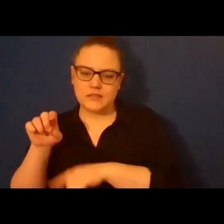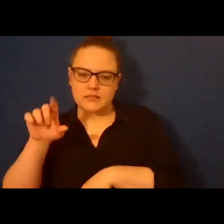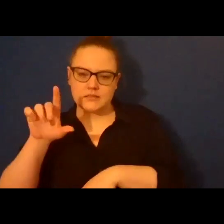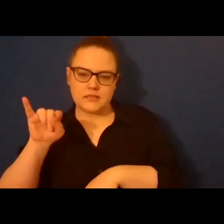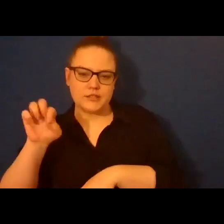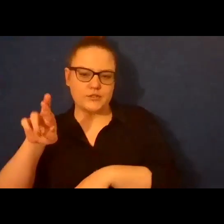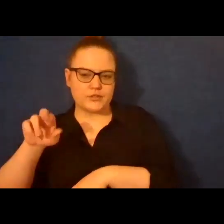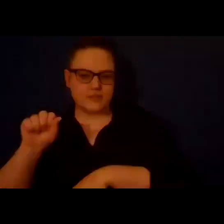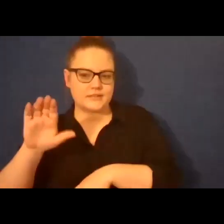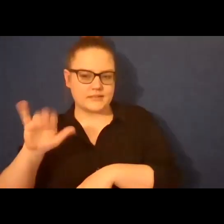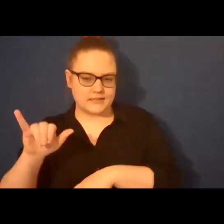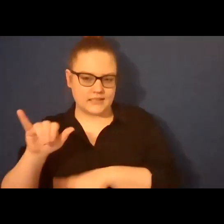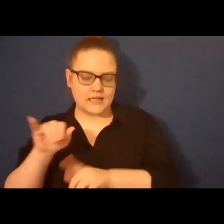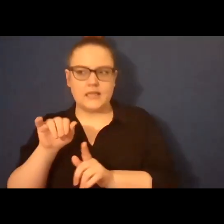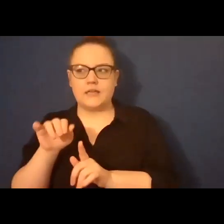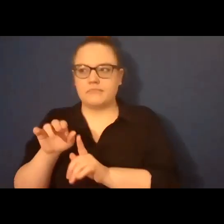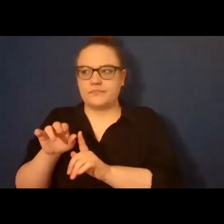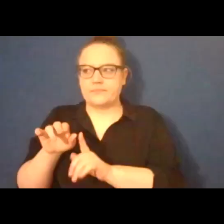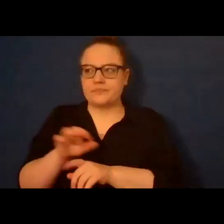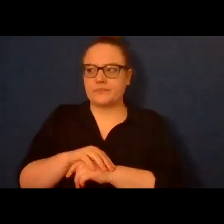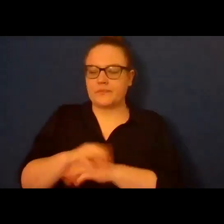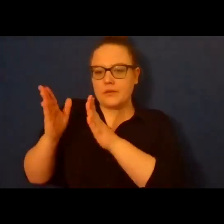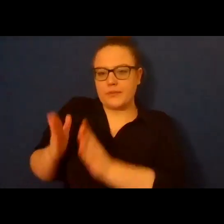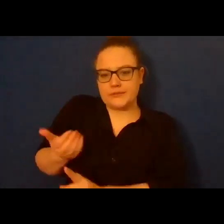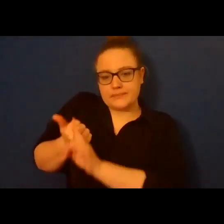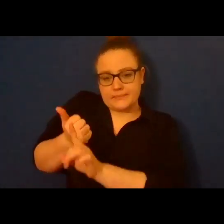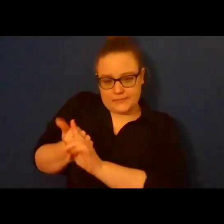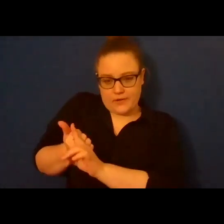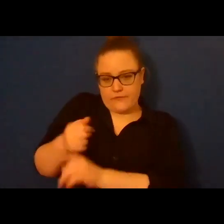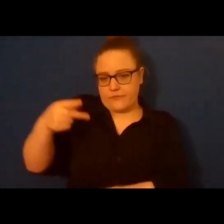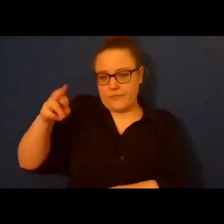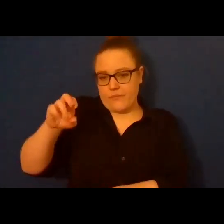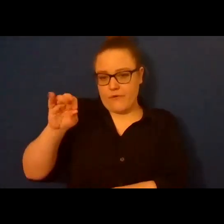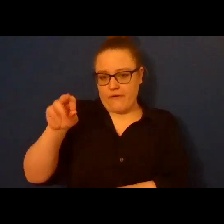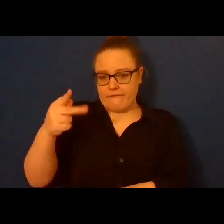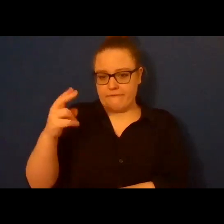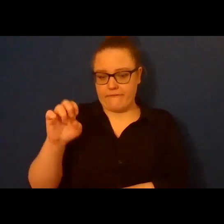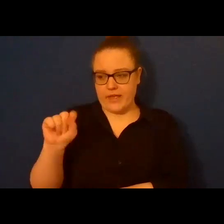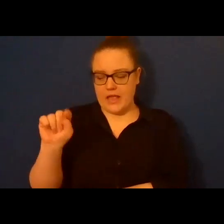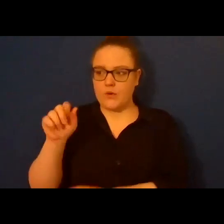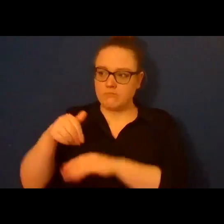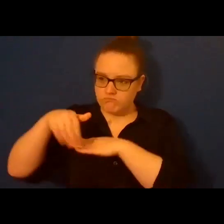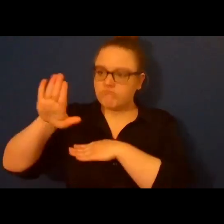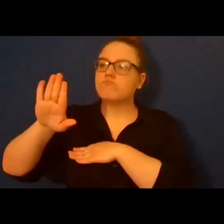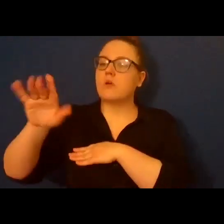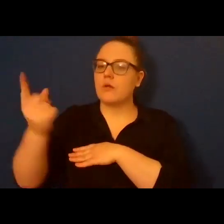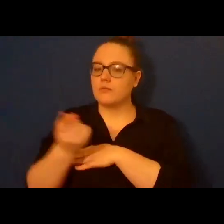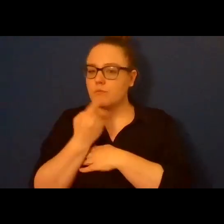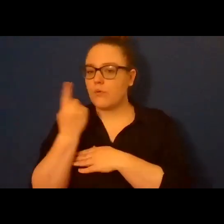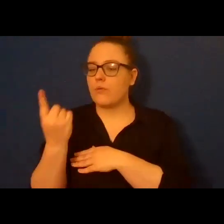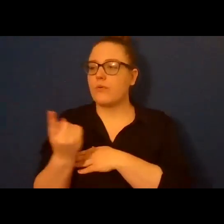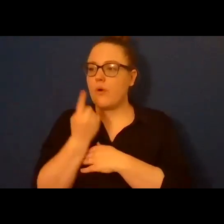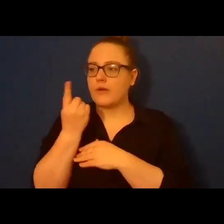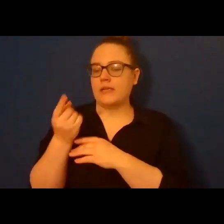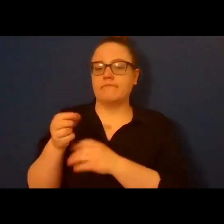know the the prophet was said to be alone and you know sort of fasting on this like little spiritual